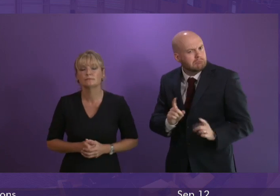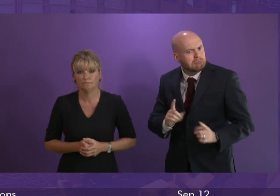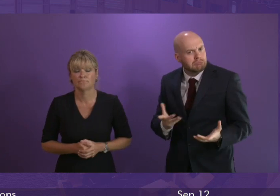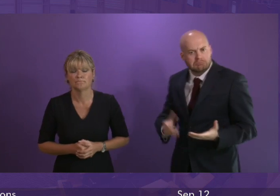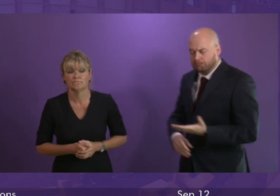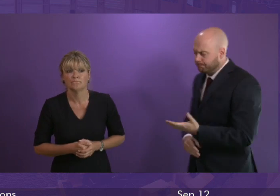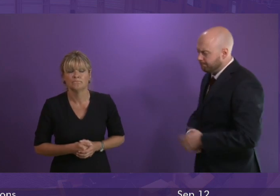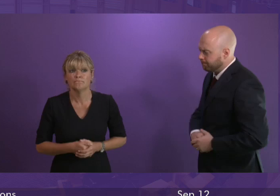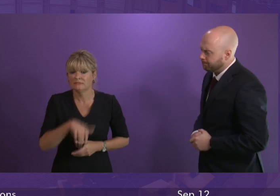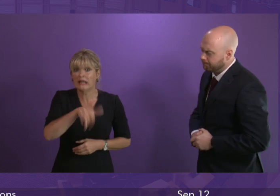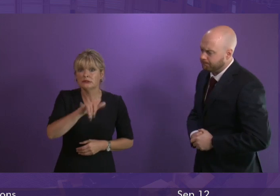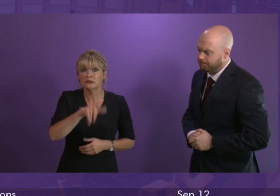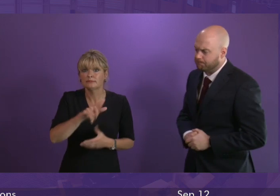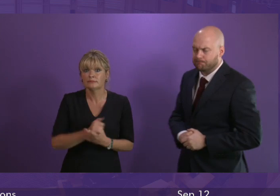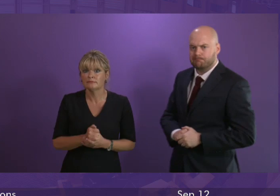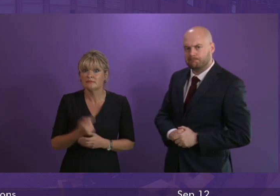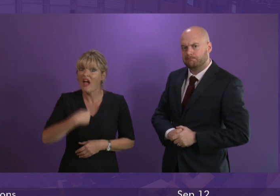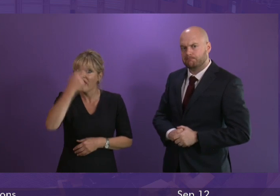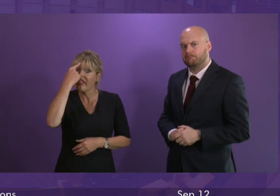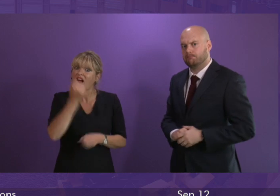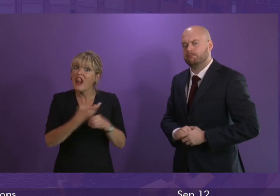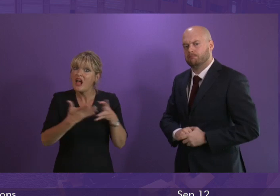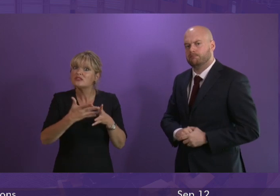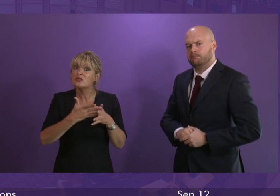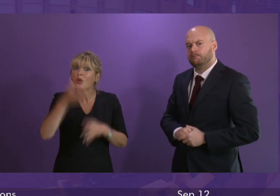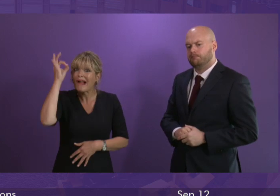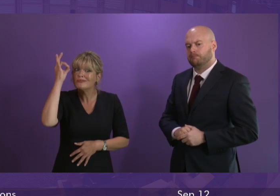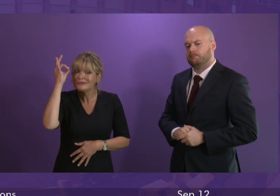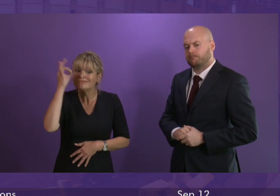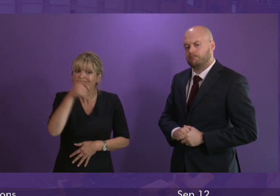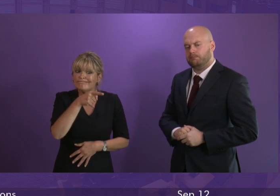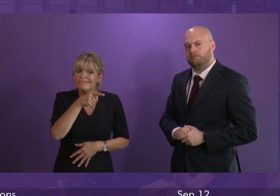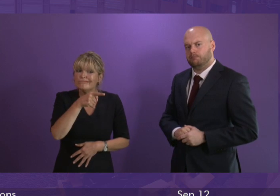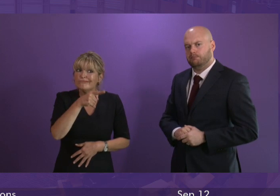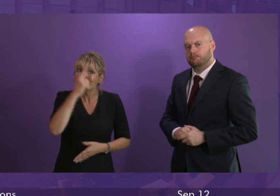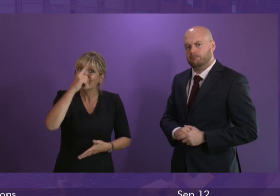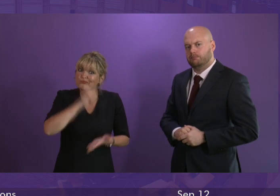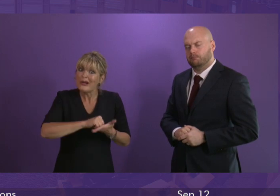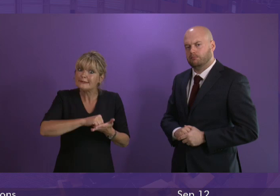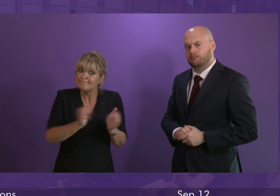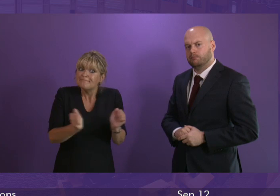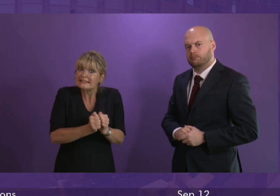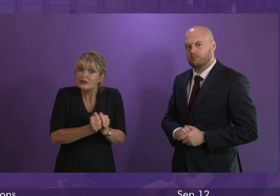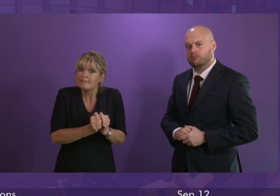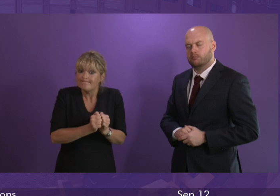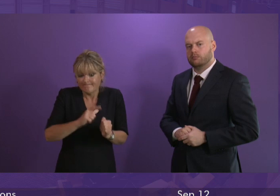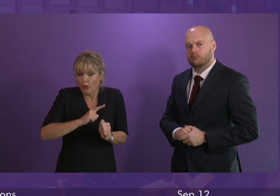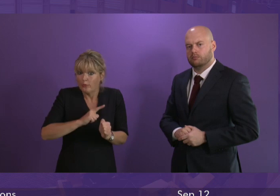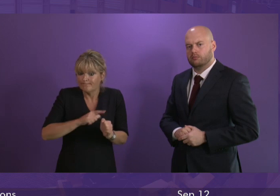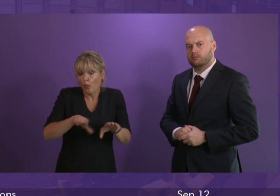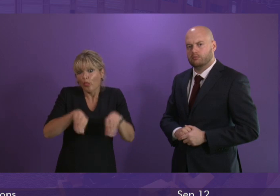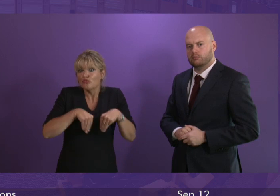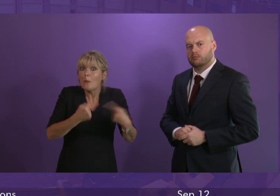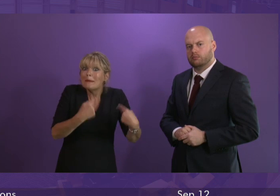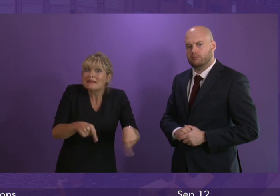Yes, I do think the City Council has arrived at the right decision in not giving permission for the marches that were